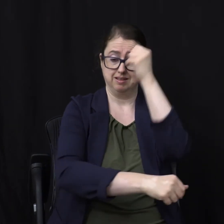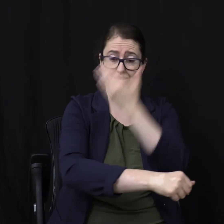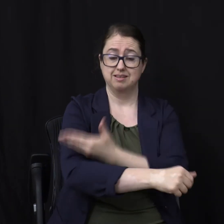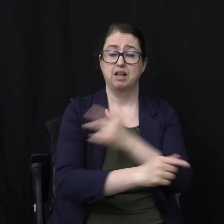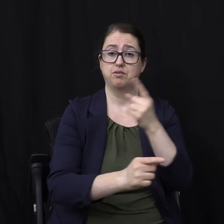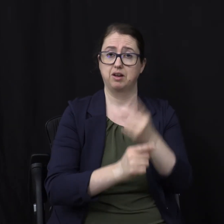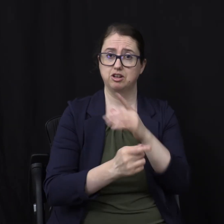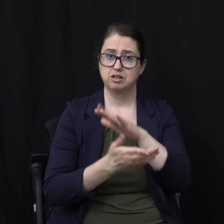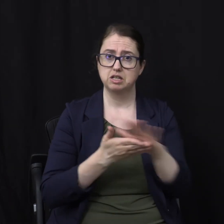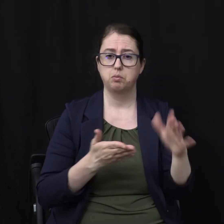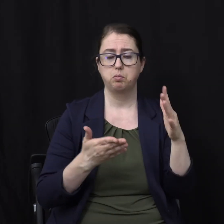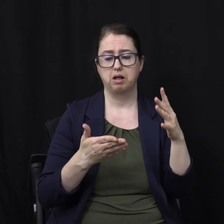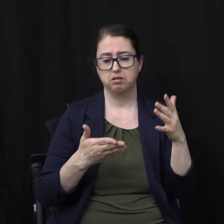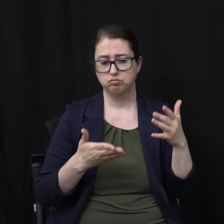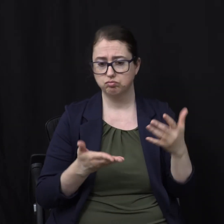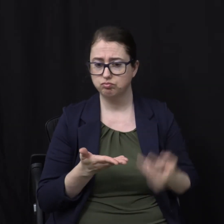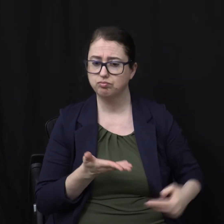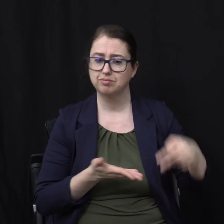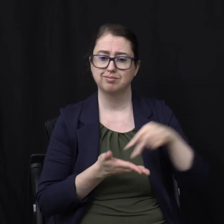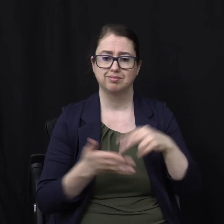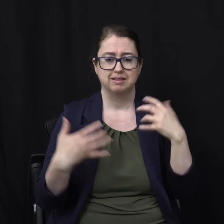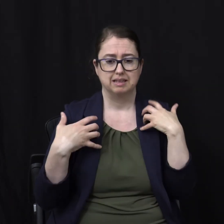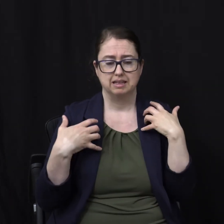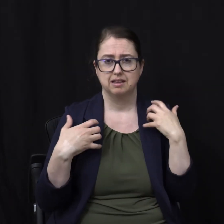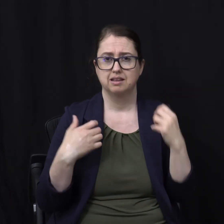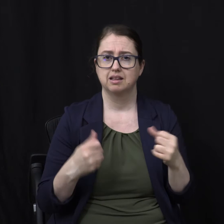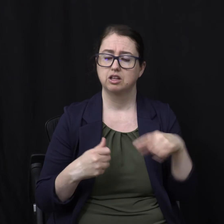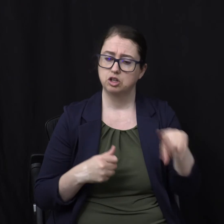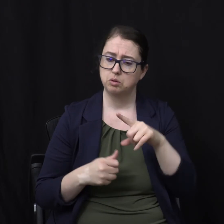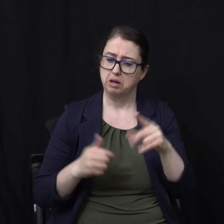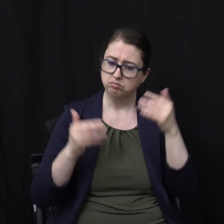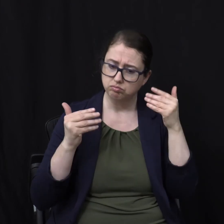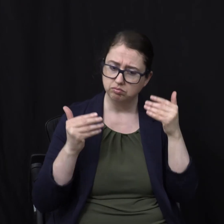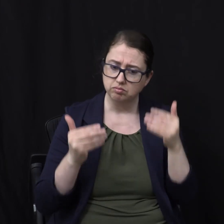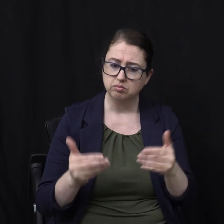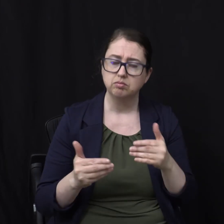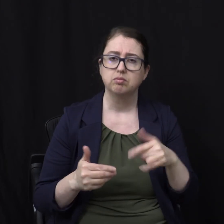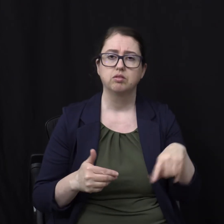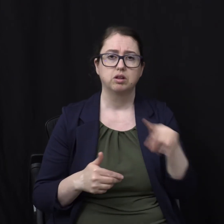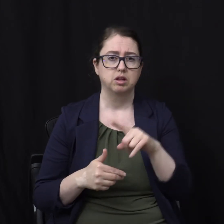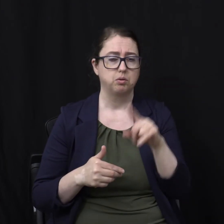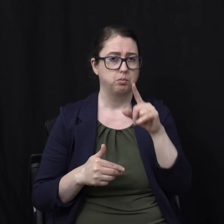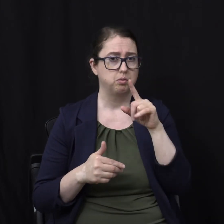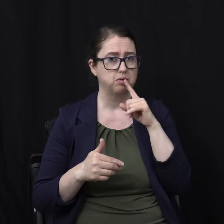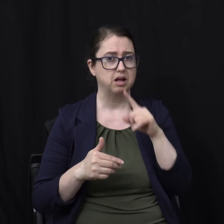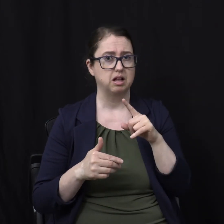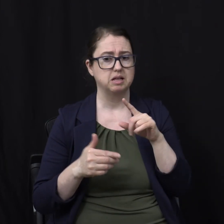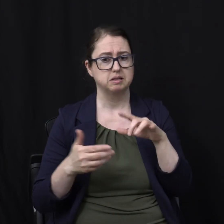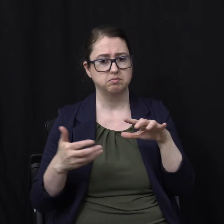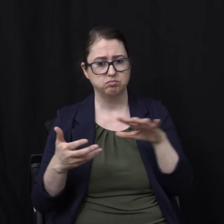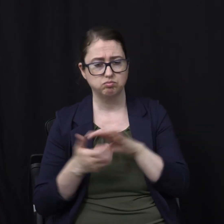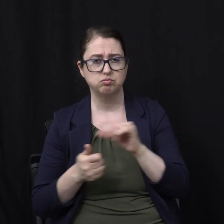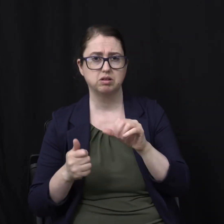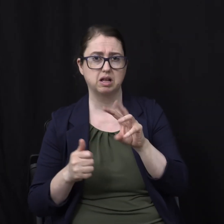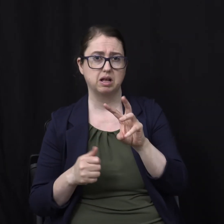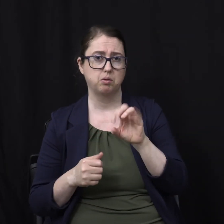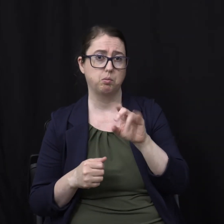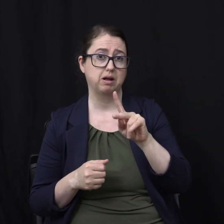his wings And ye shall go forth And grow up as calves Of the stall And ye shall tread Down the wicked For they shall be What's the next word